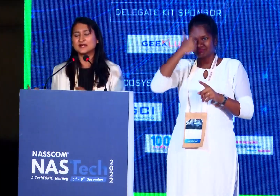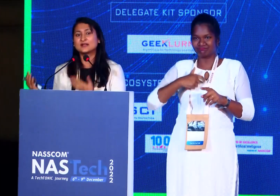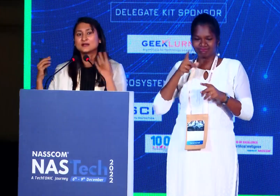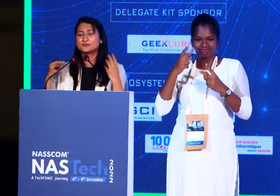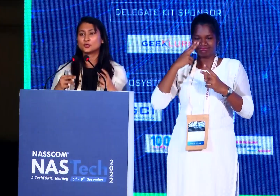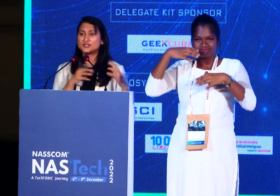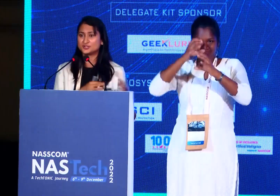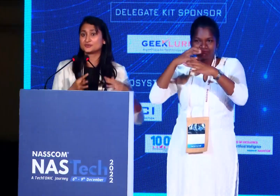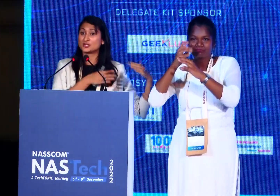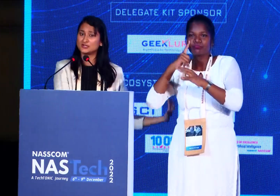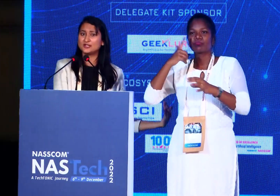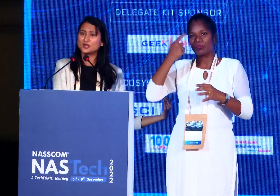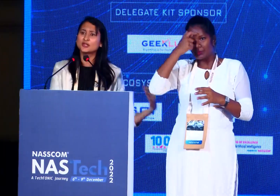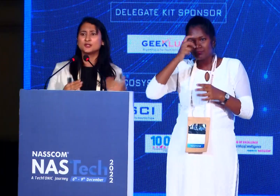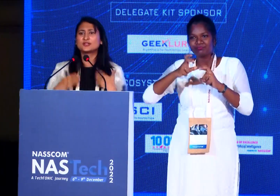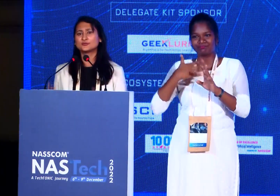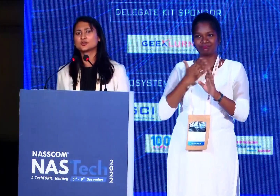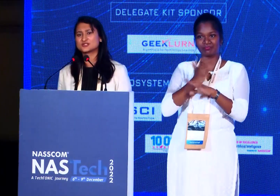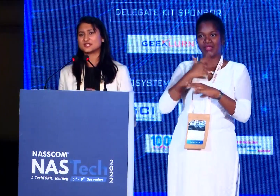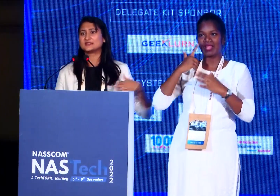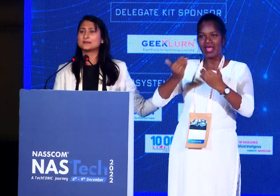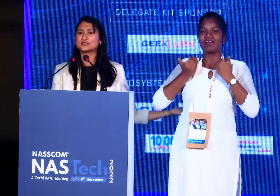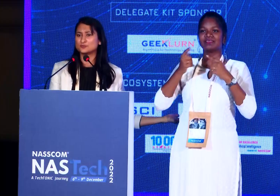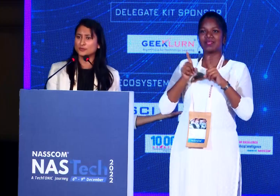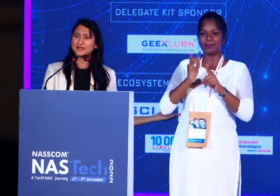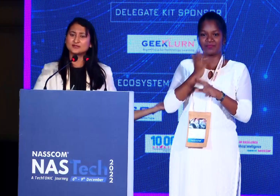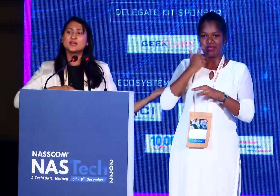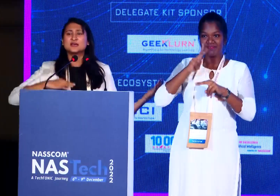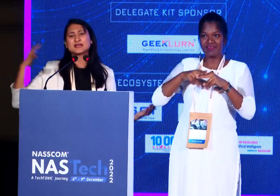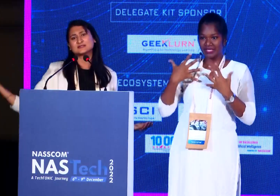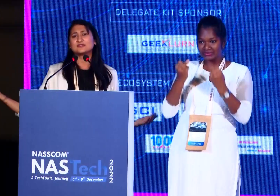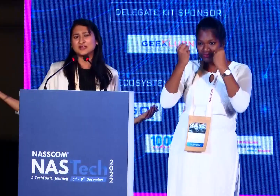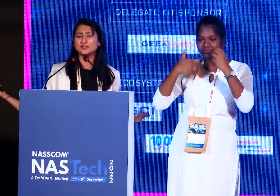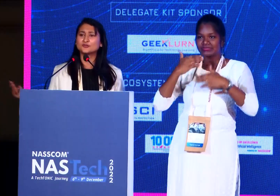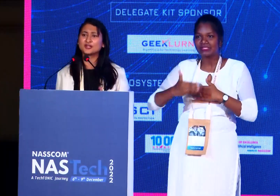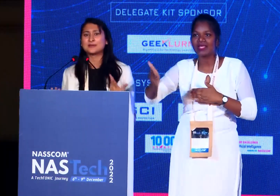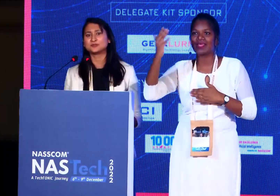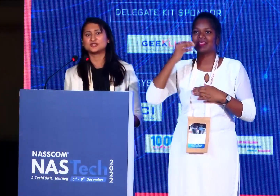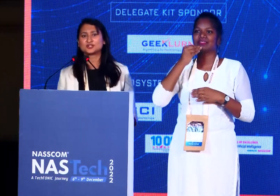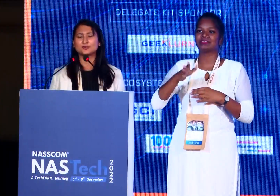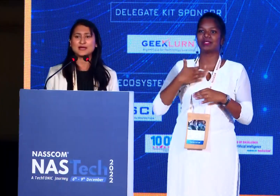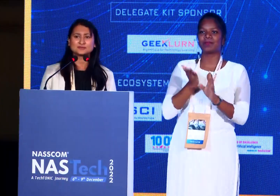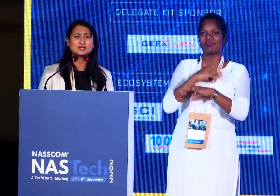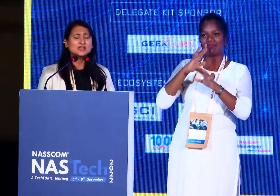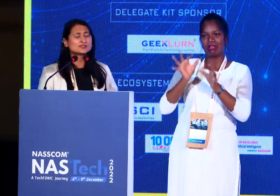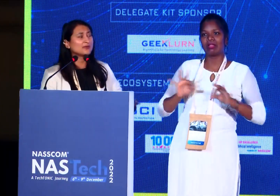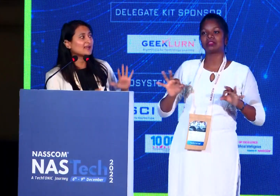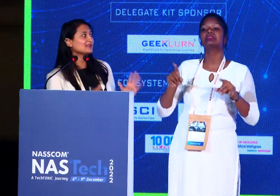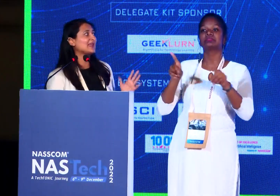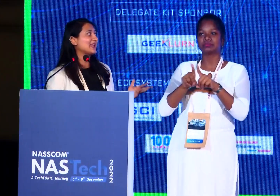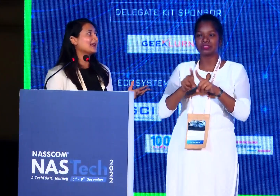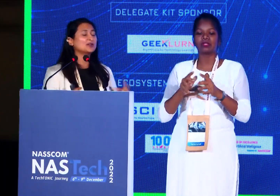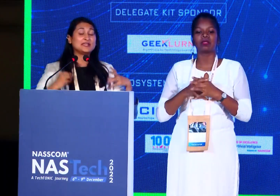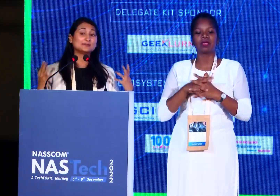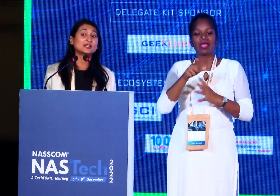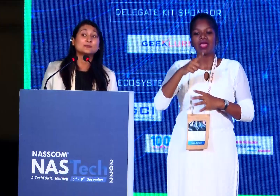these blood flow issues early on, you can of course treat them much more better rather than waiting for an amputation to happen. So where